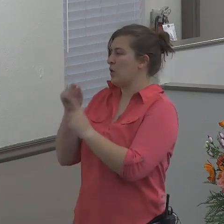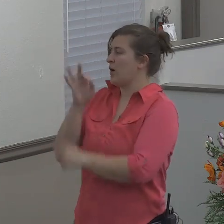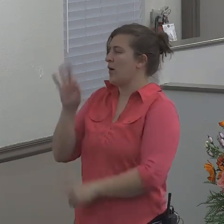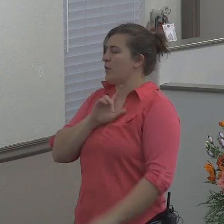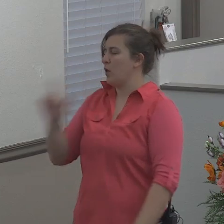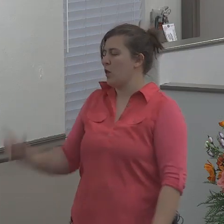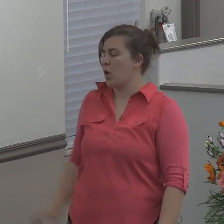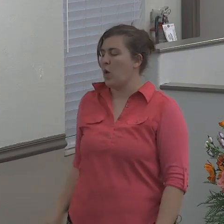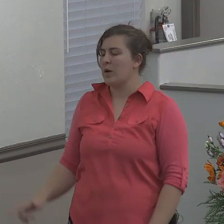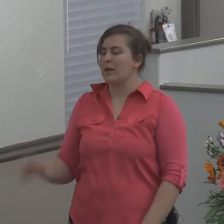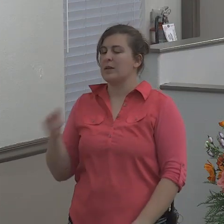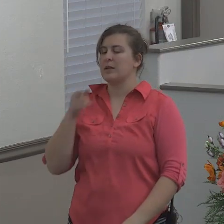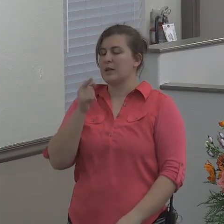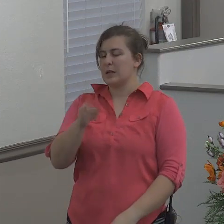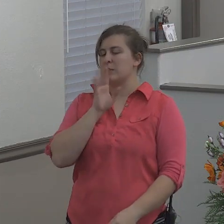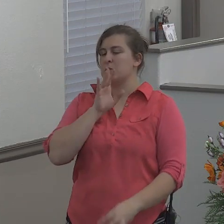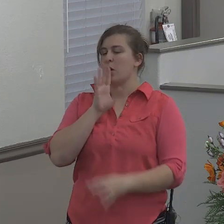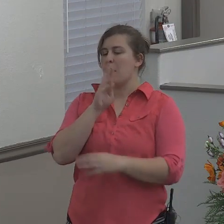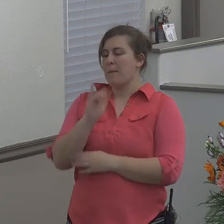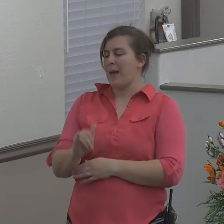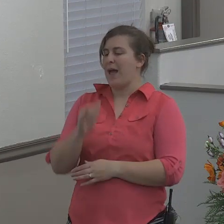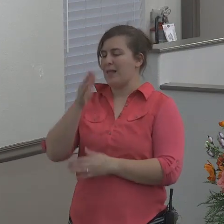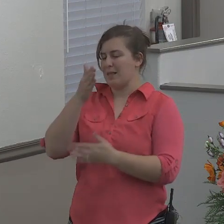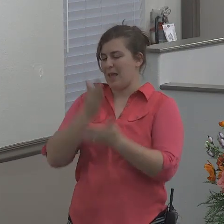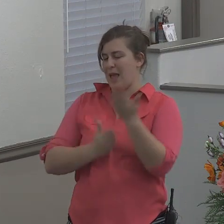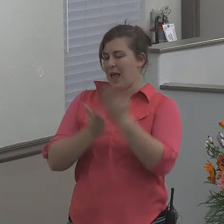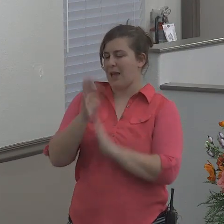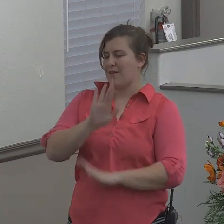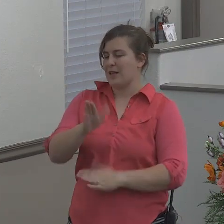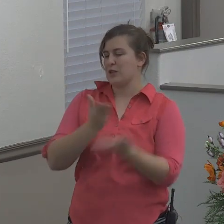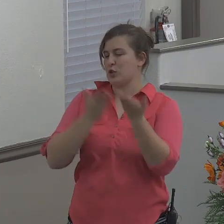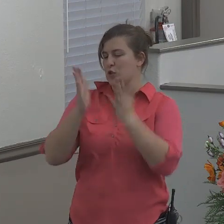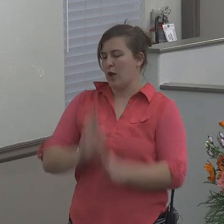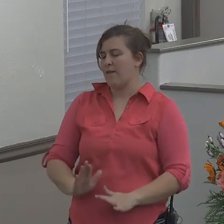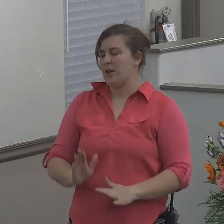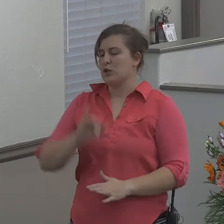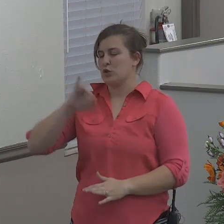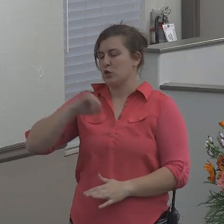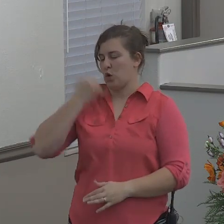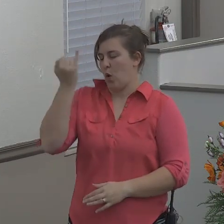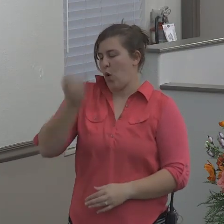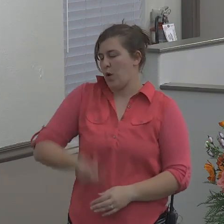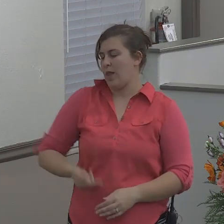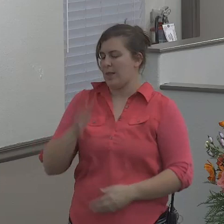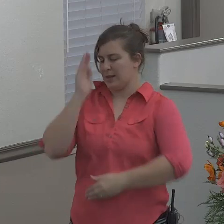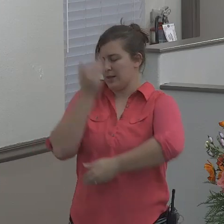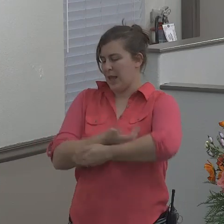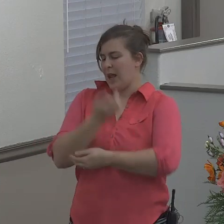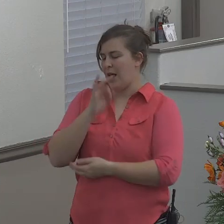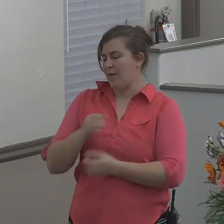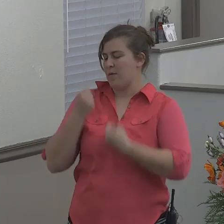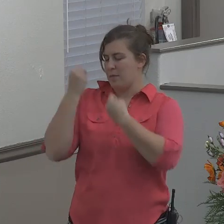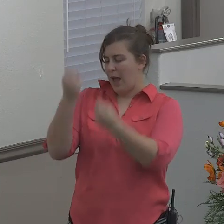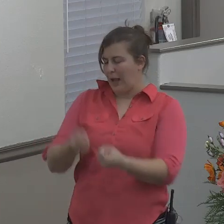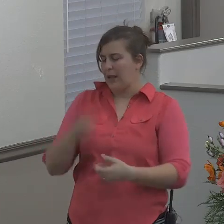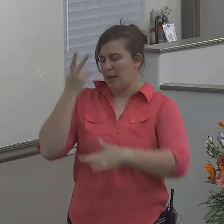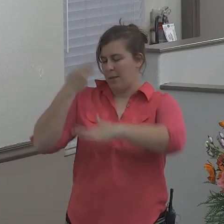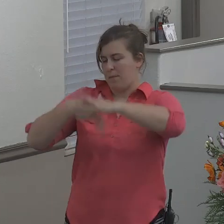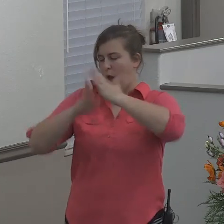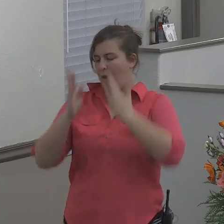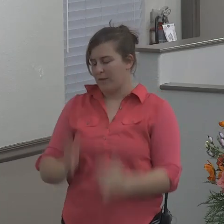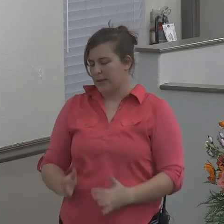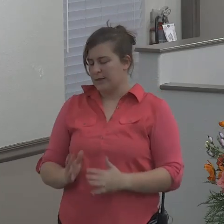spake by the hand of his servant Jonah, the son of Almighty, the prophet, which was of Gath-Heber.